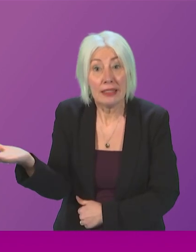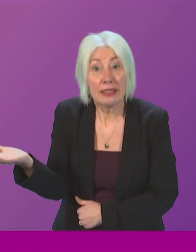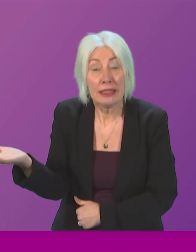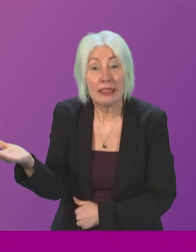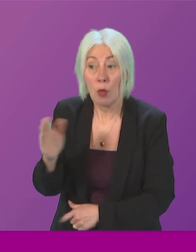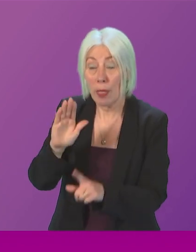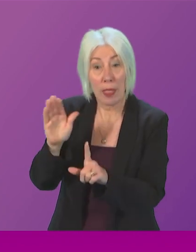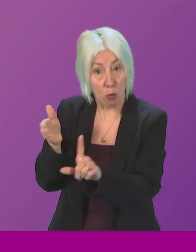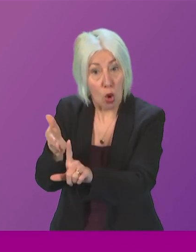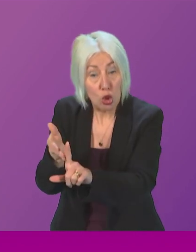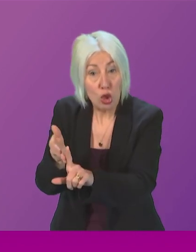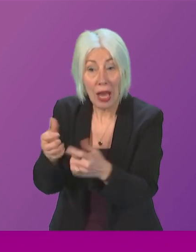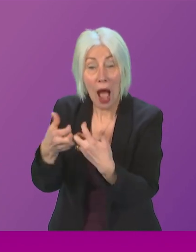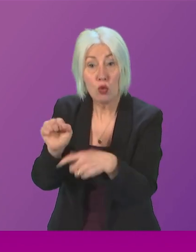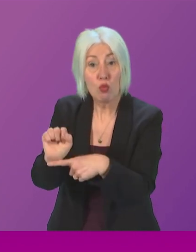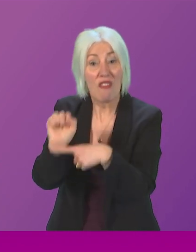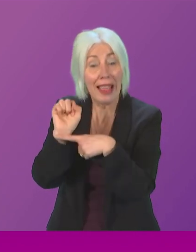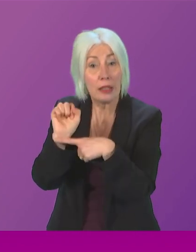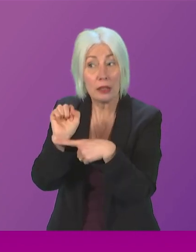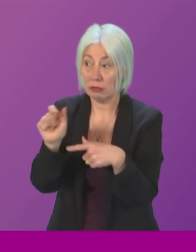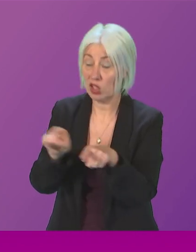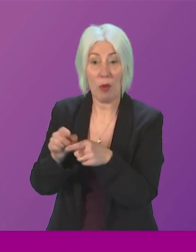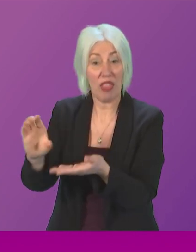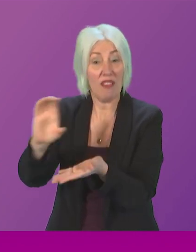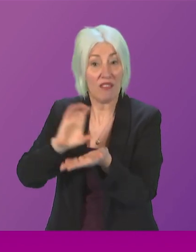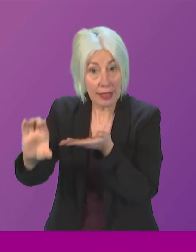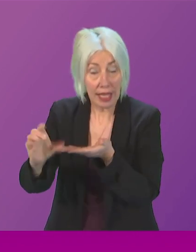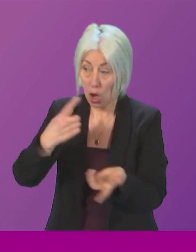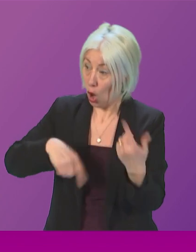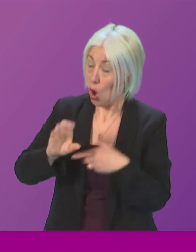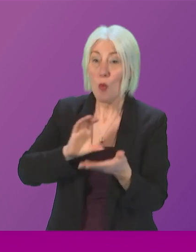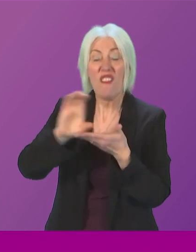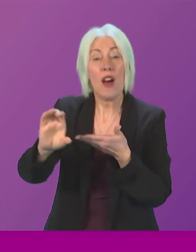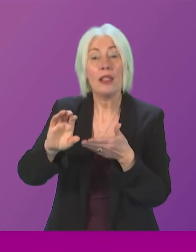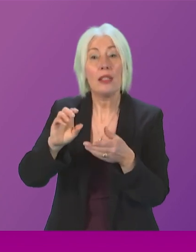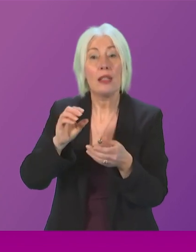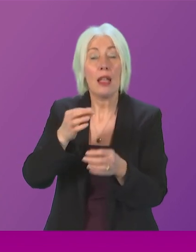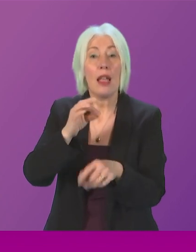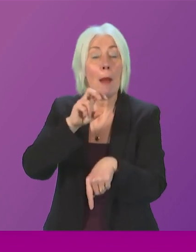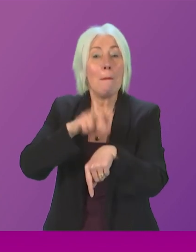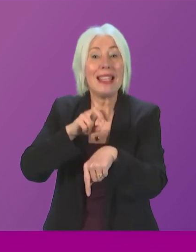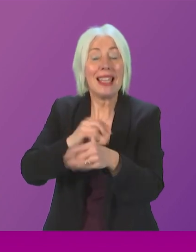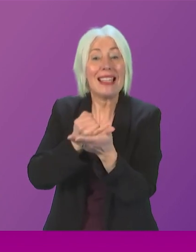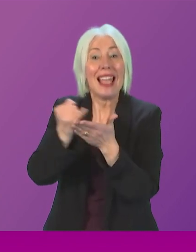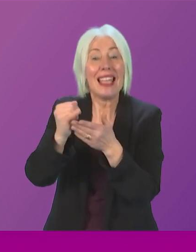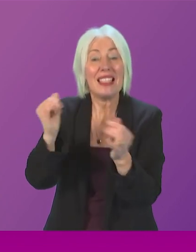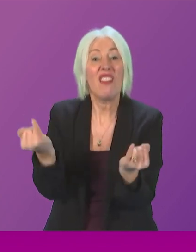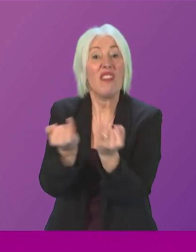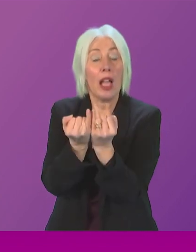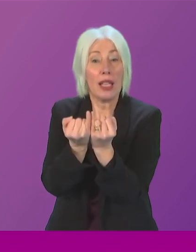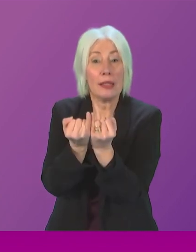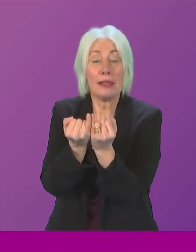approach in relation to preventative funding and of course this Government funds Medics Against Violence an excellent organisation who have had the pleasure of meeting